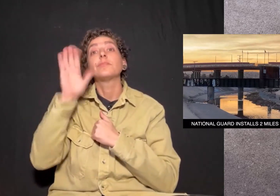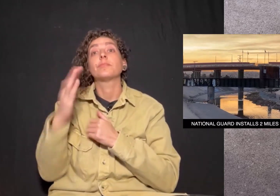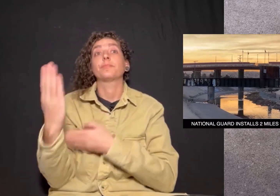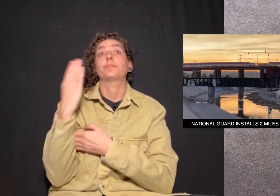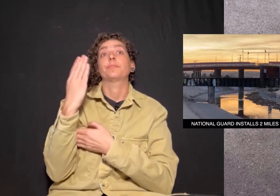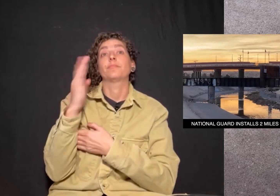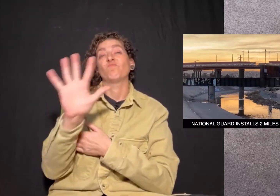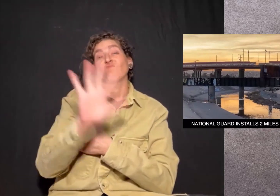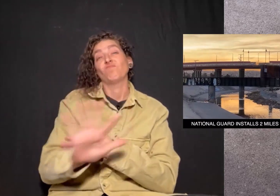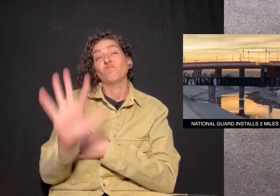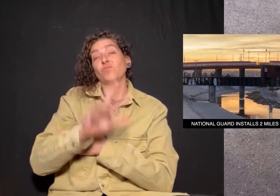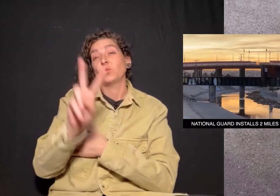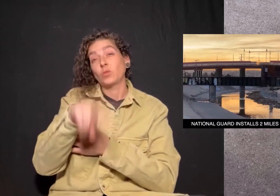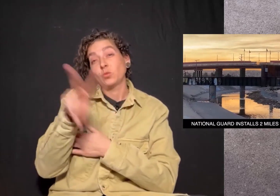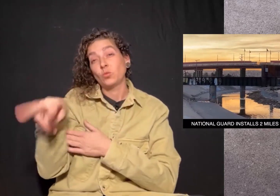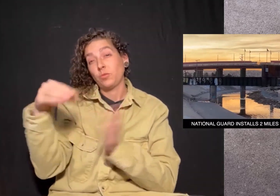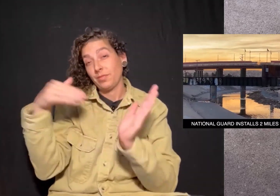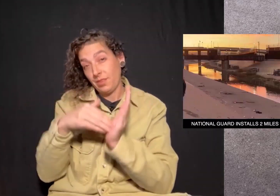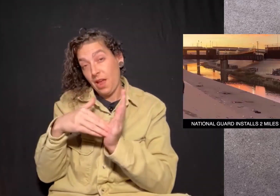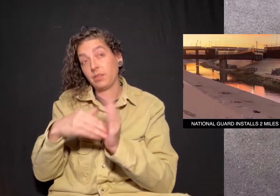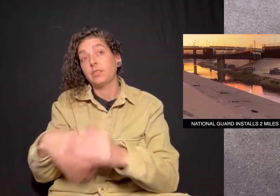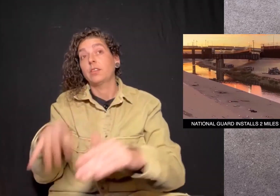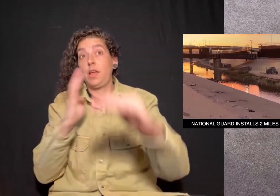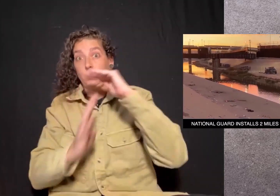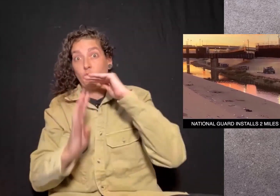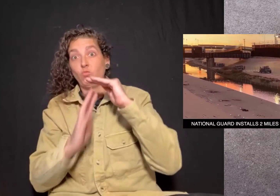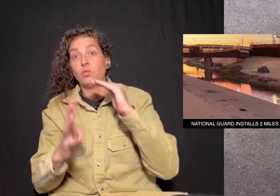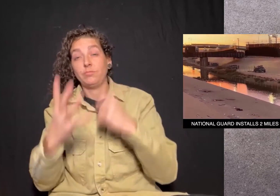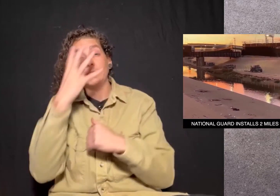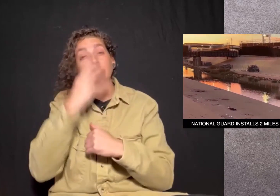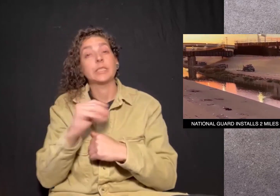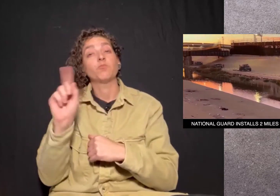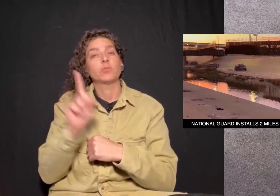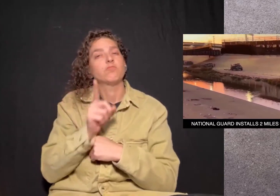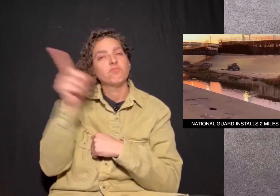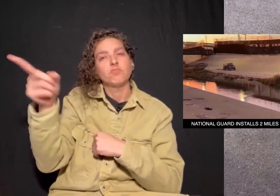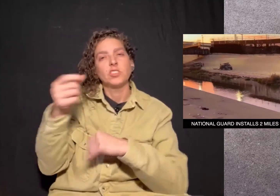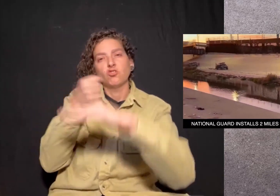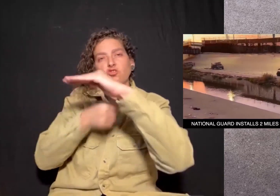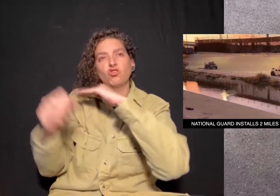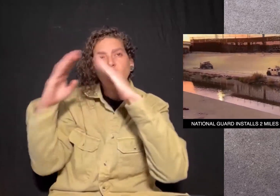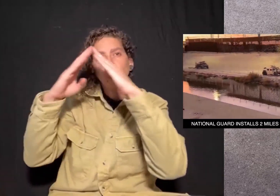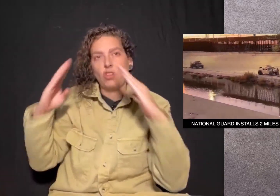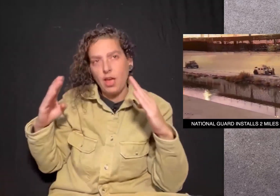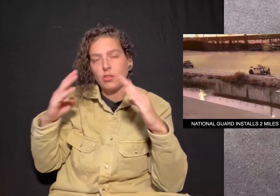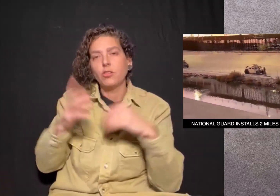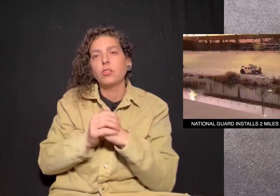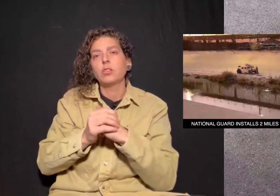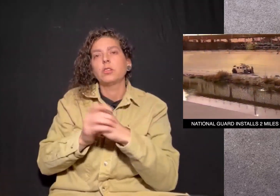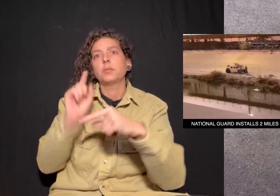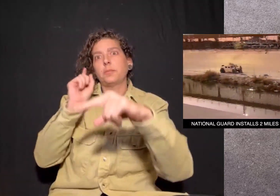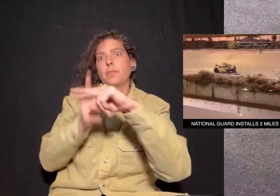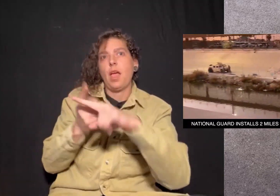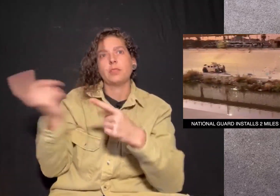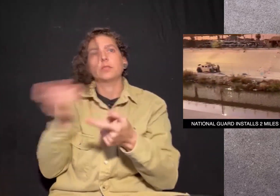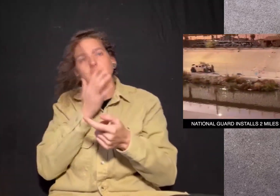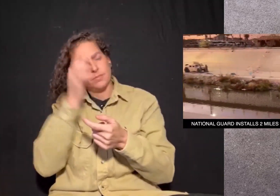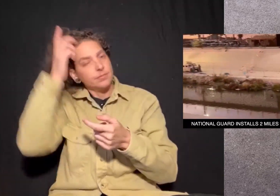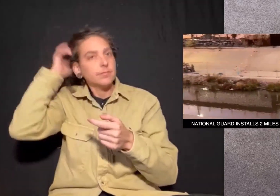As of yesterday Monday approximately 22,000 migrants were sleeping in